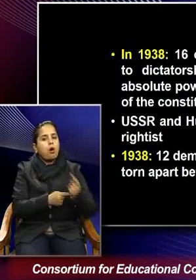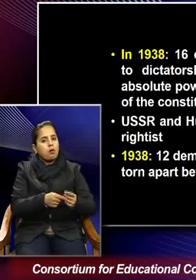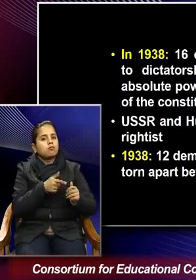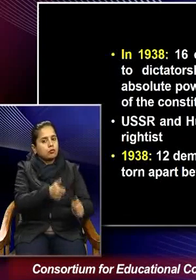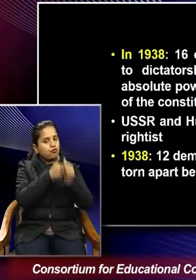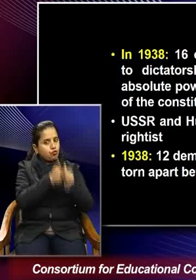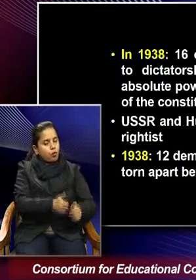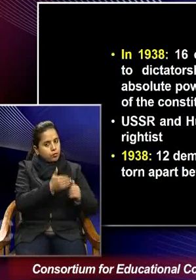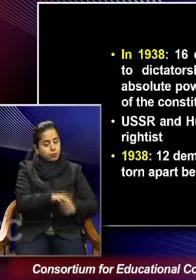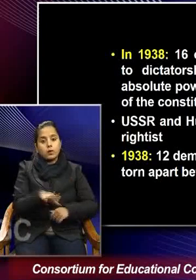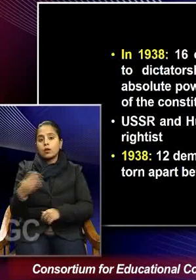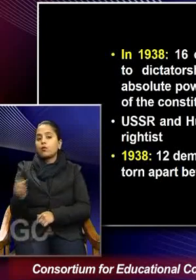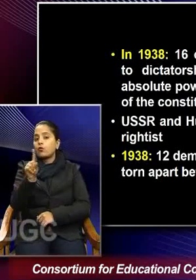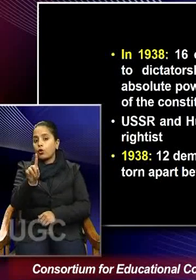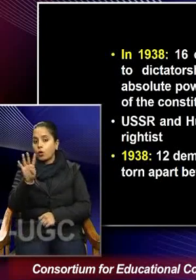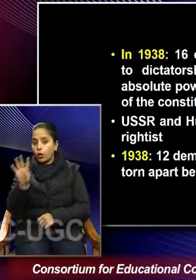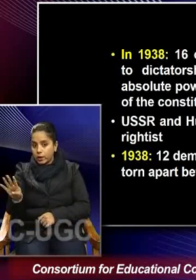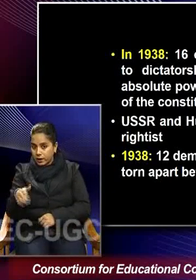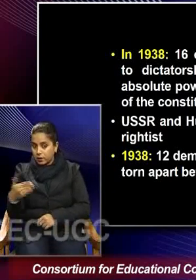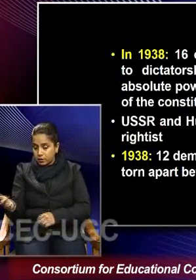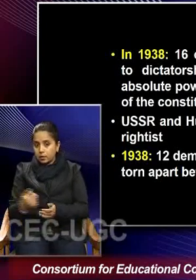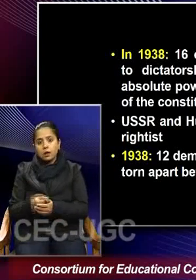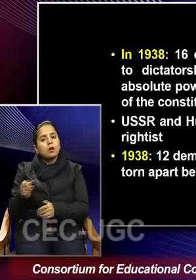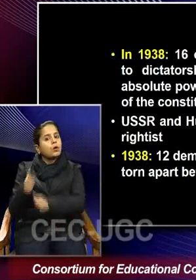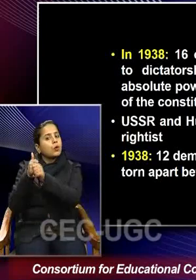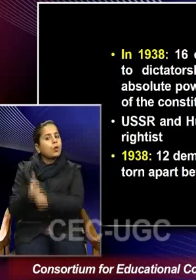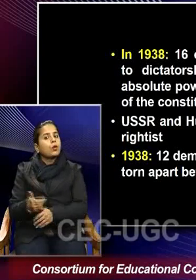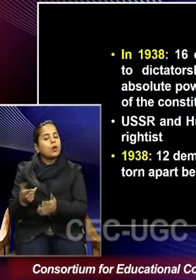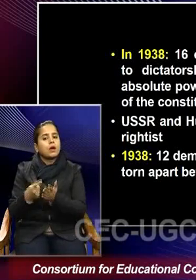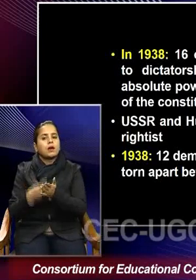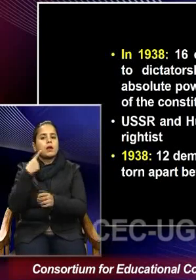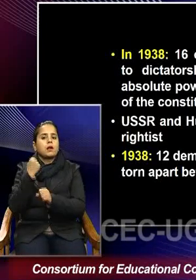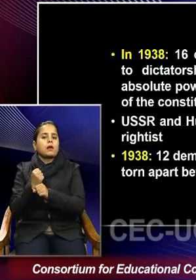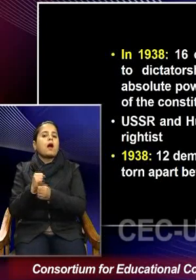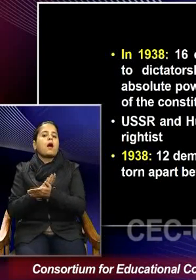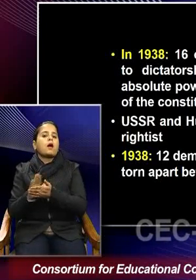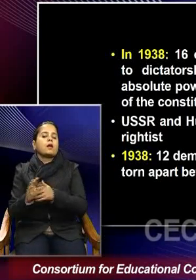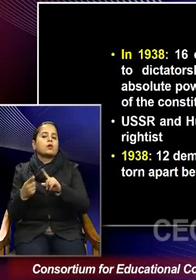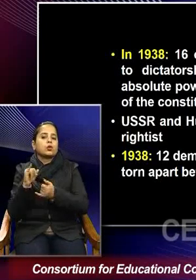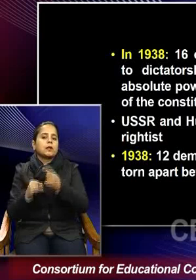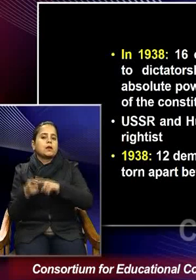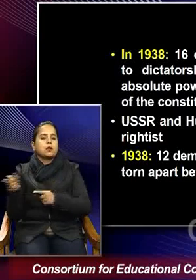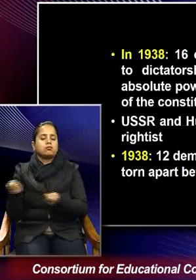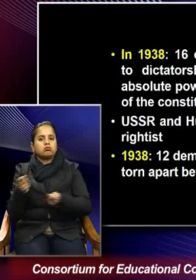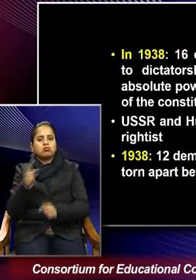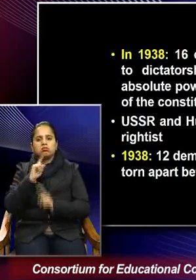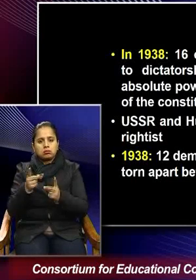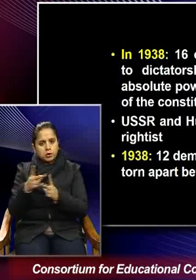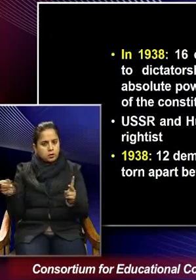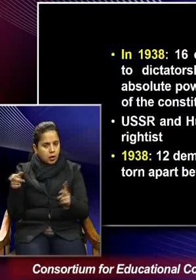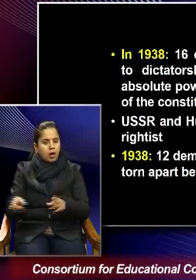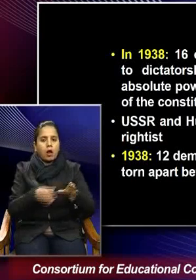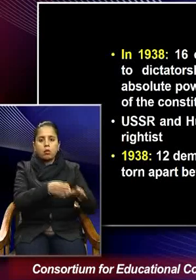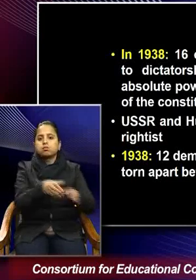while 14 were pursuing the rightist, uh, uh, dictatorships. So, uh,